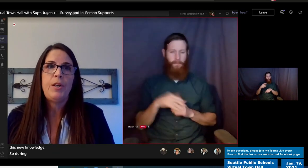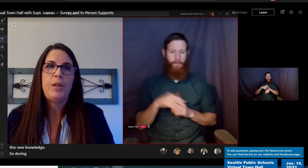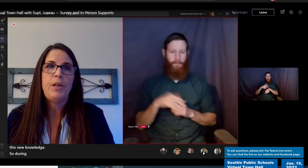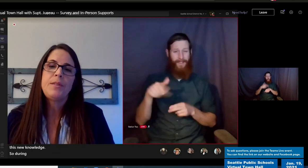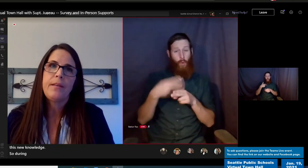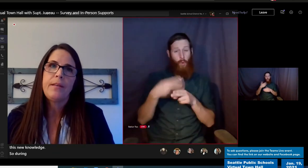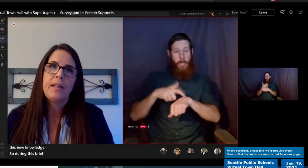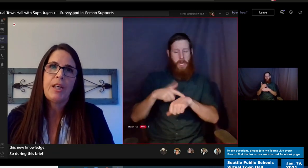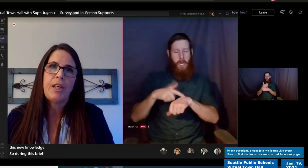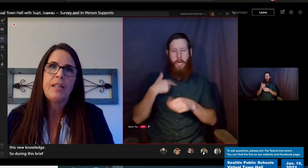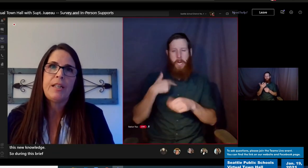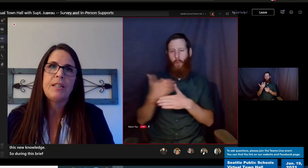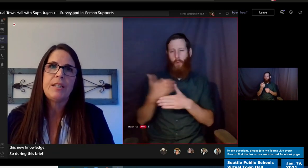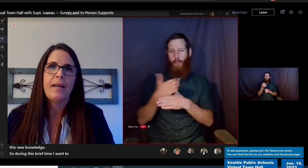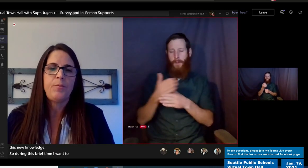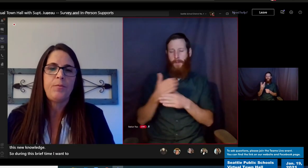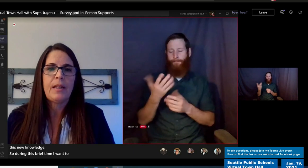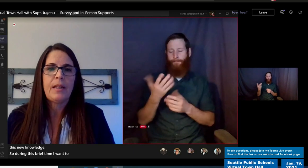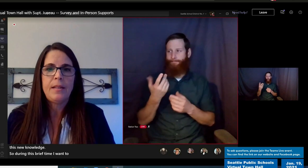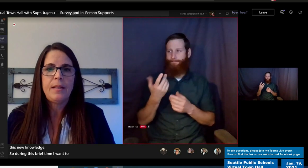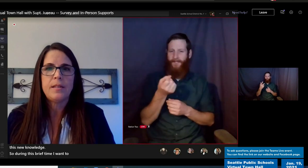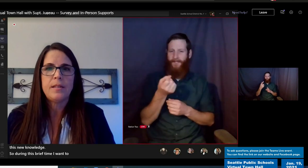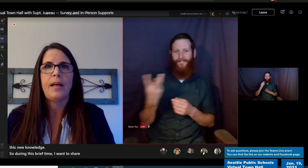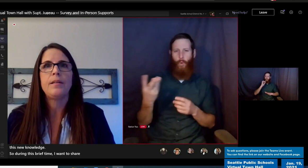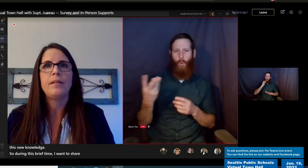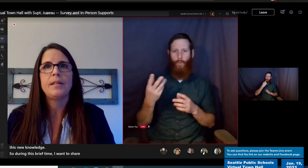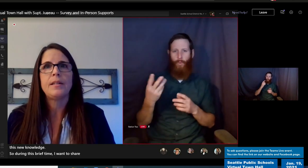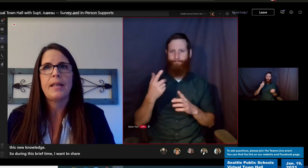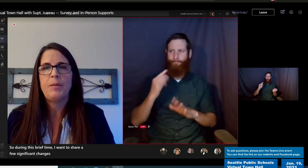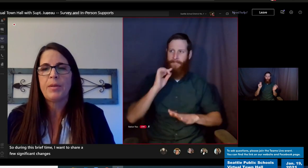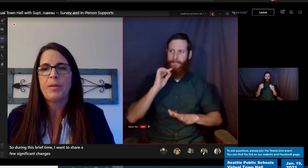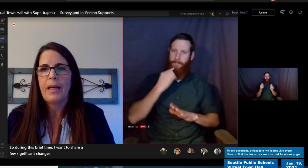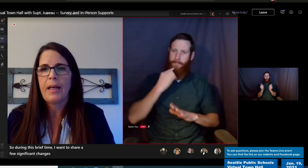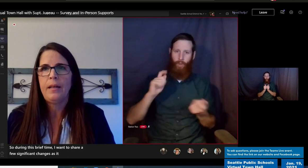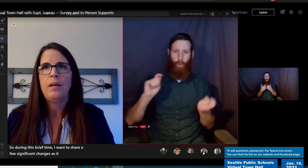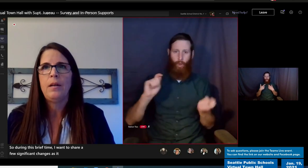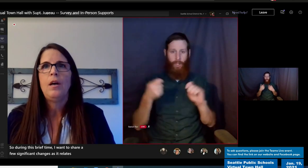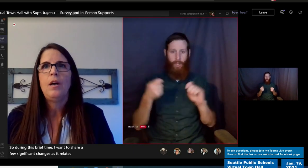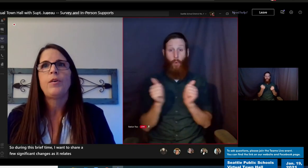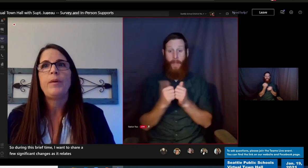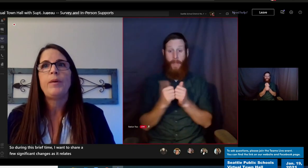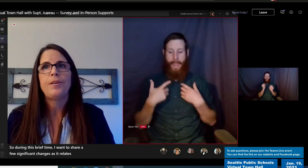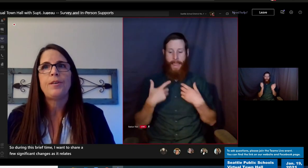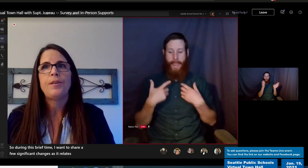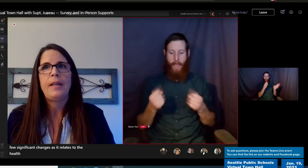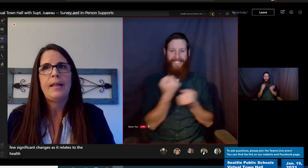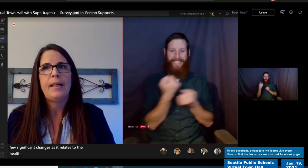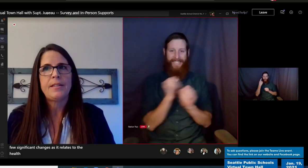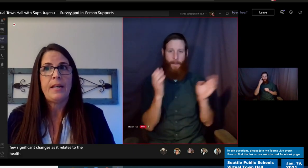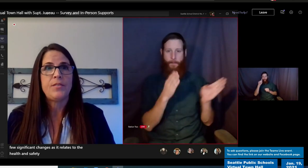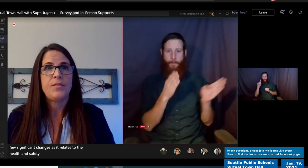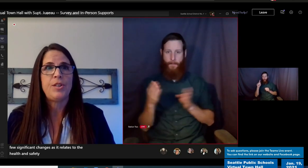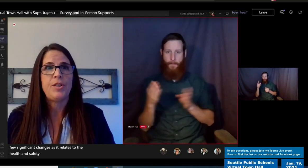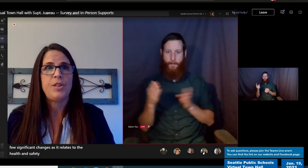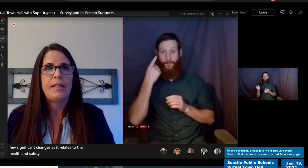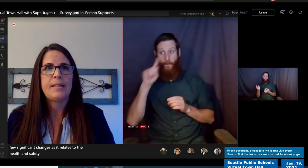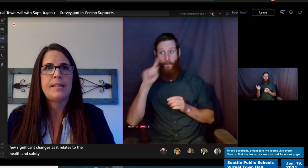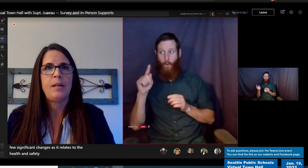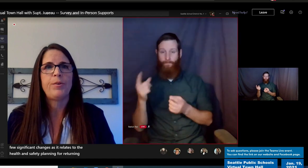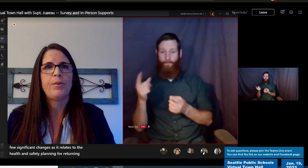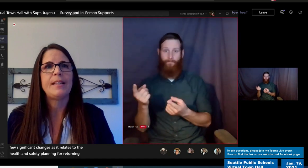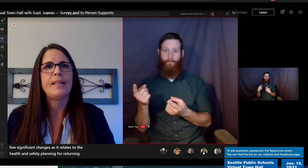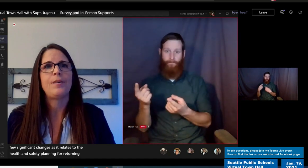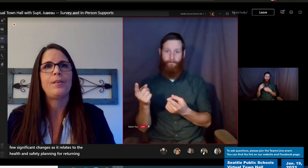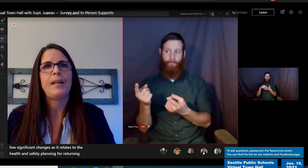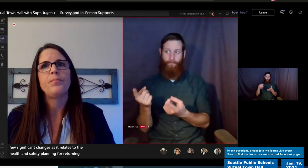significant changes as it relates to the health and safety planning for returning the next phase of students to in-person